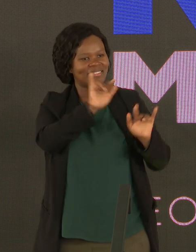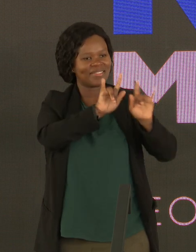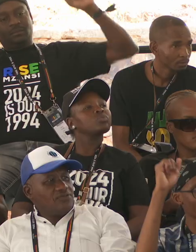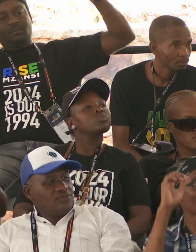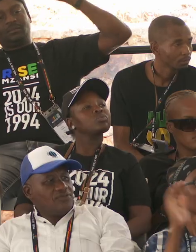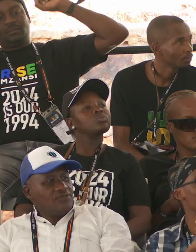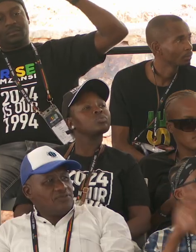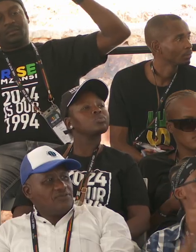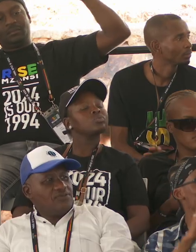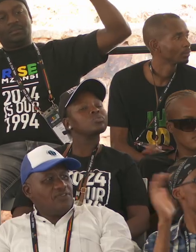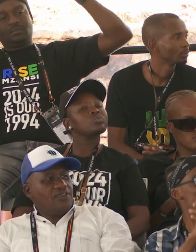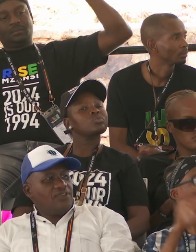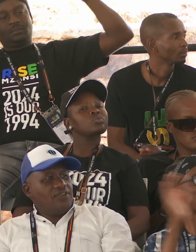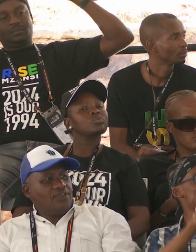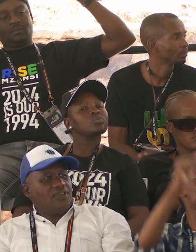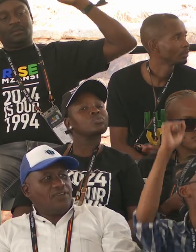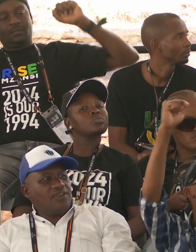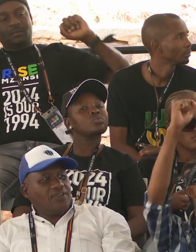They just...